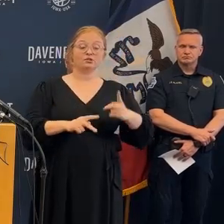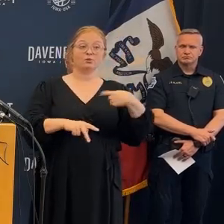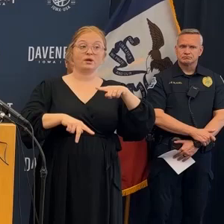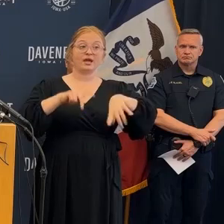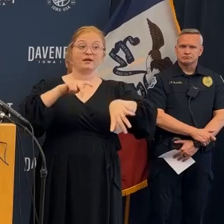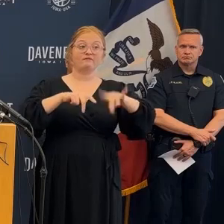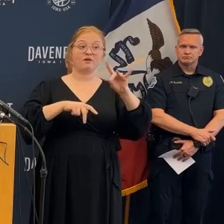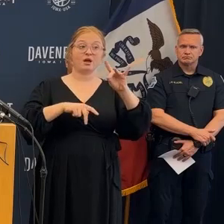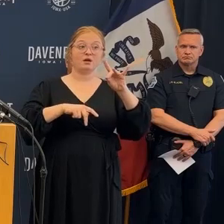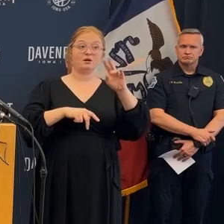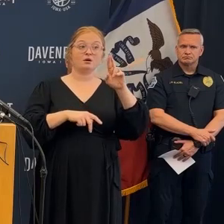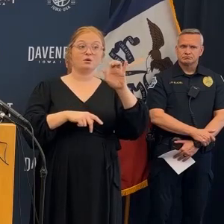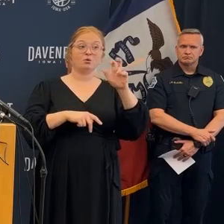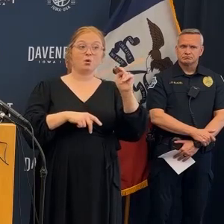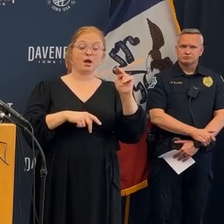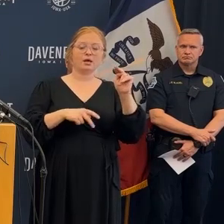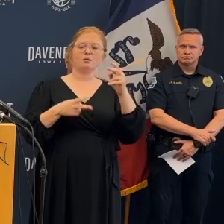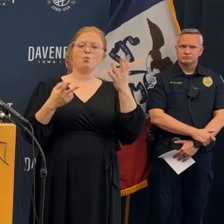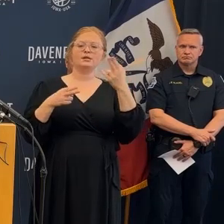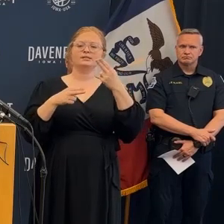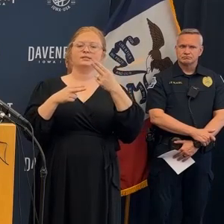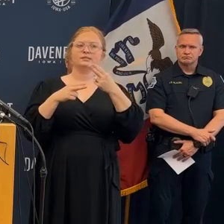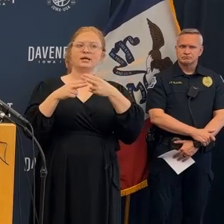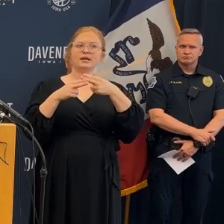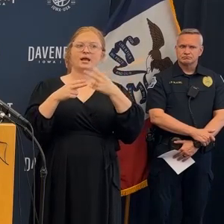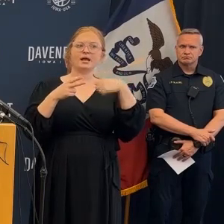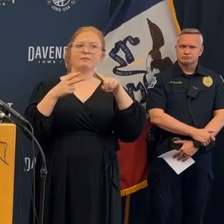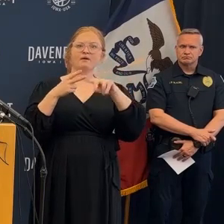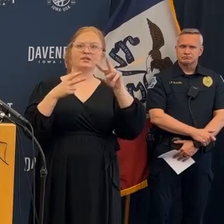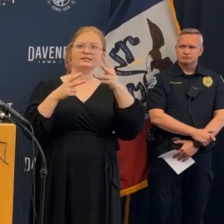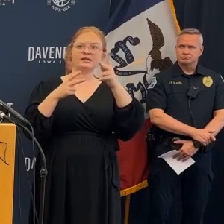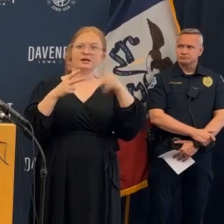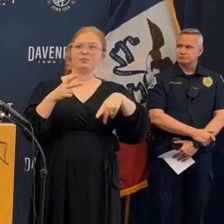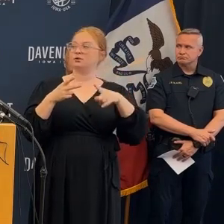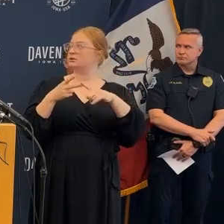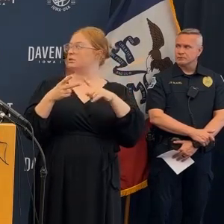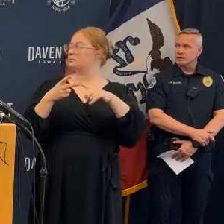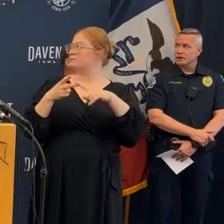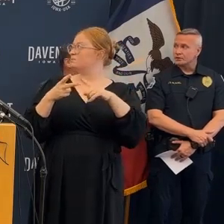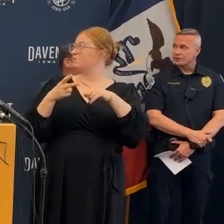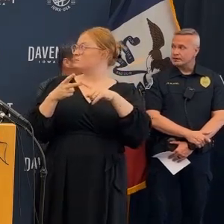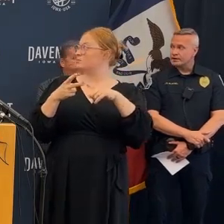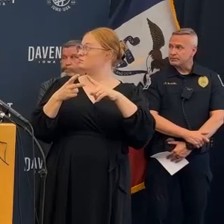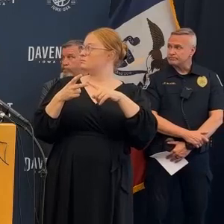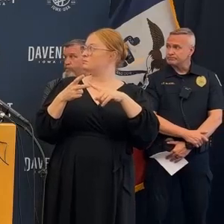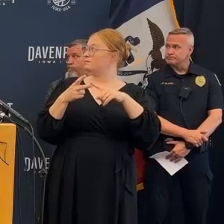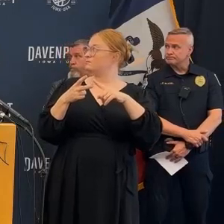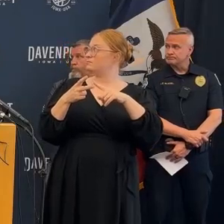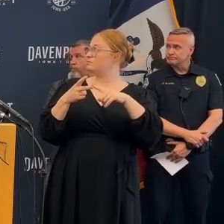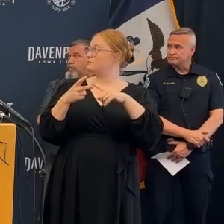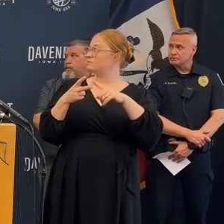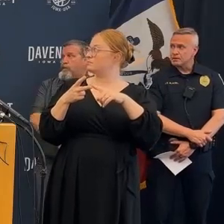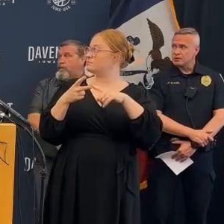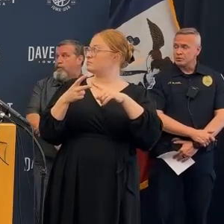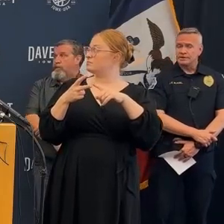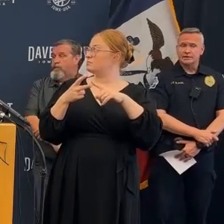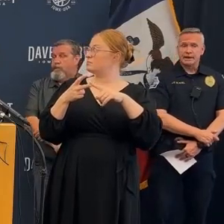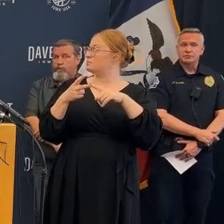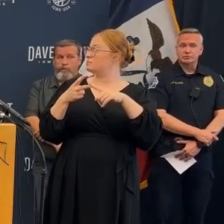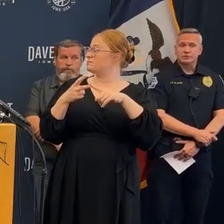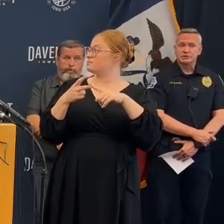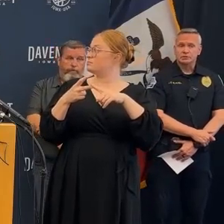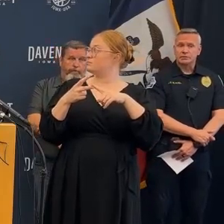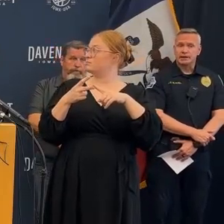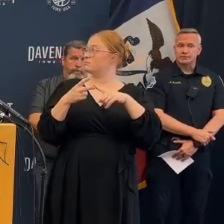water in the area over the last couple of months I did not see any indications of flooding in that area no